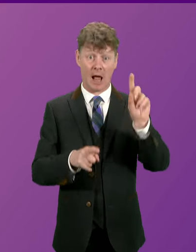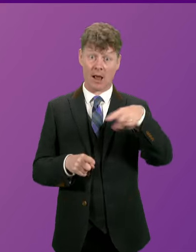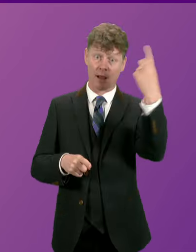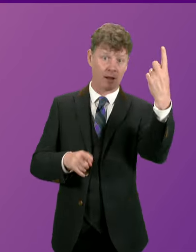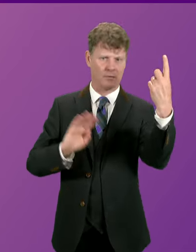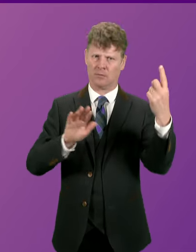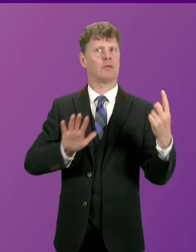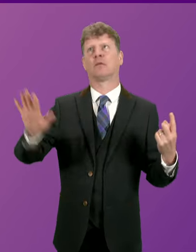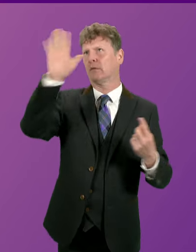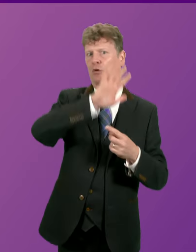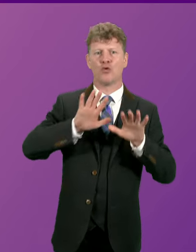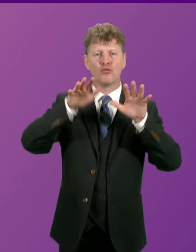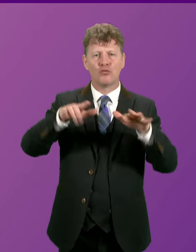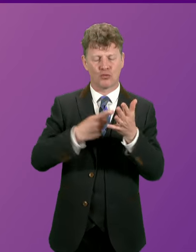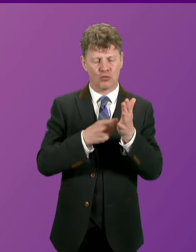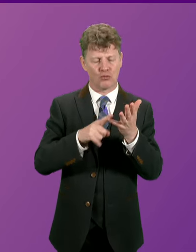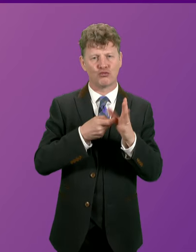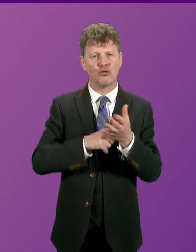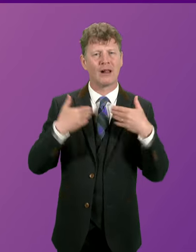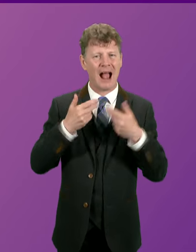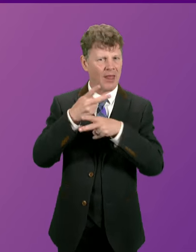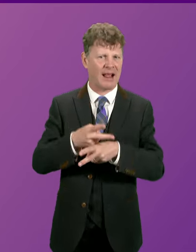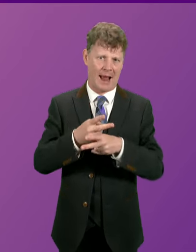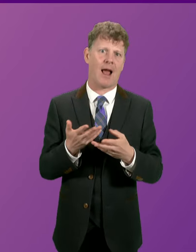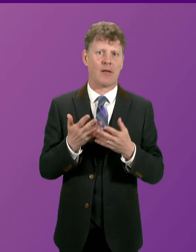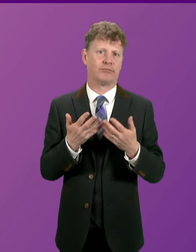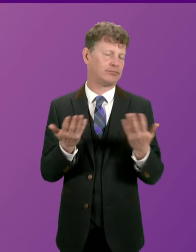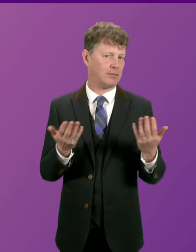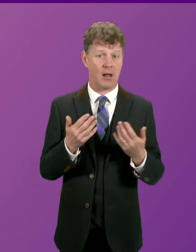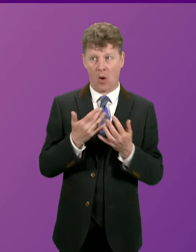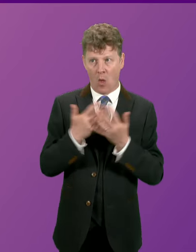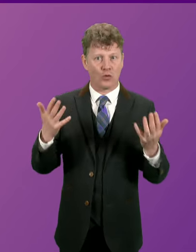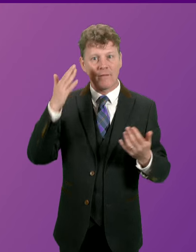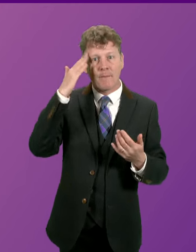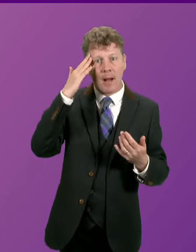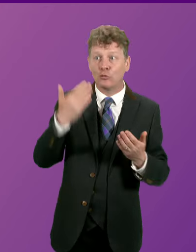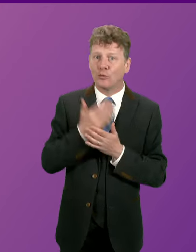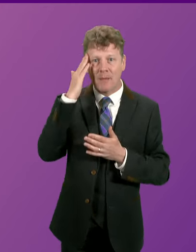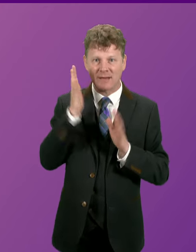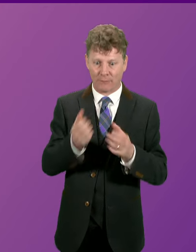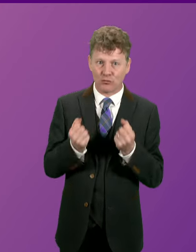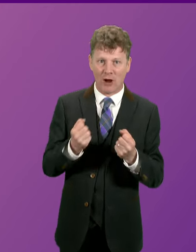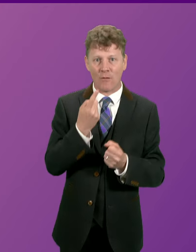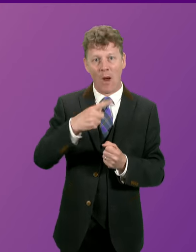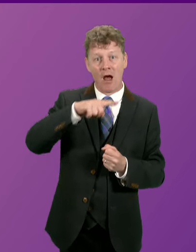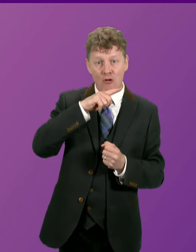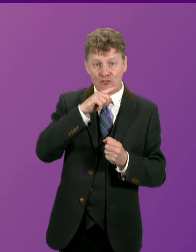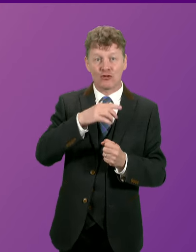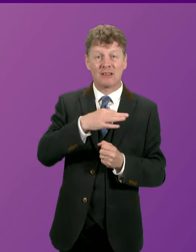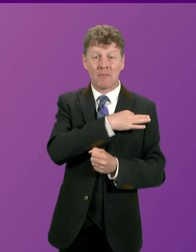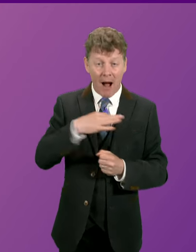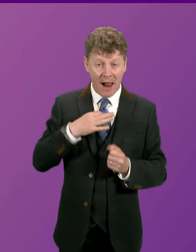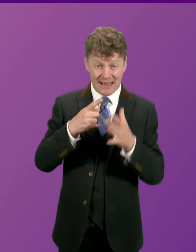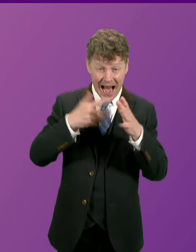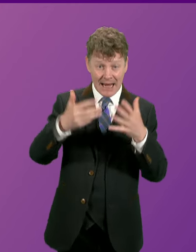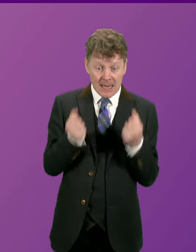rural healthcare. Just ask the mums who have to drive a hundred miles down the treacherous A9 in Labour because their